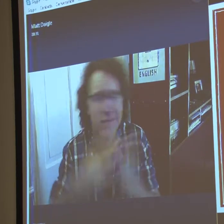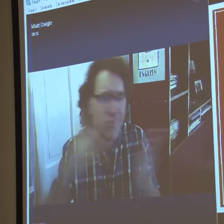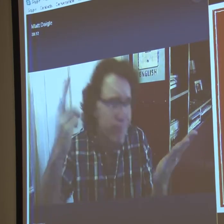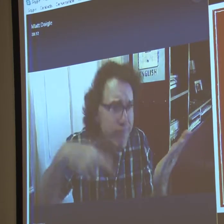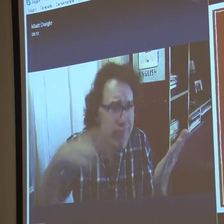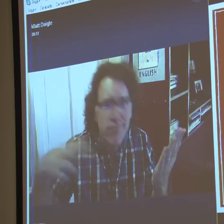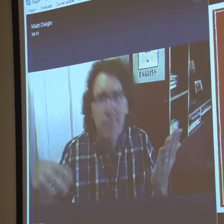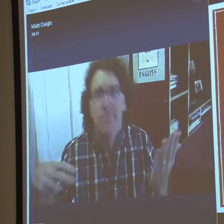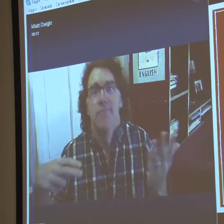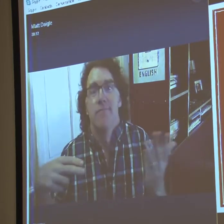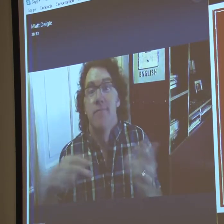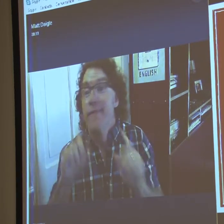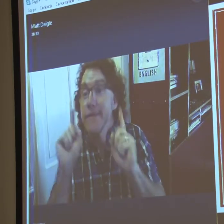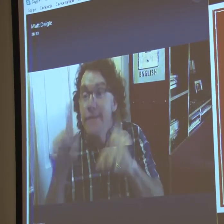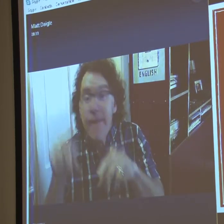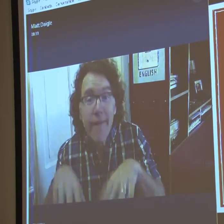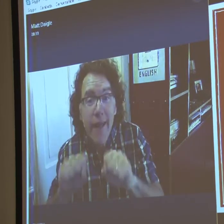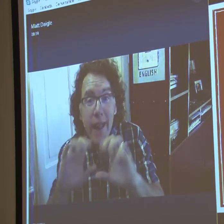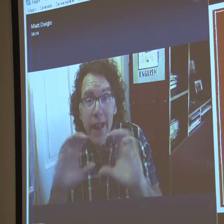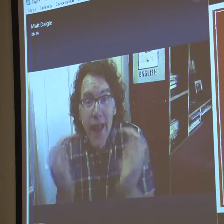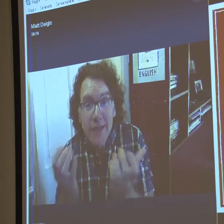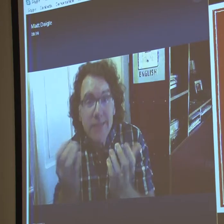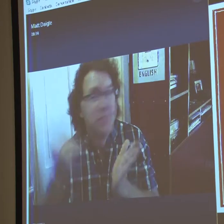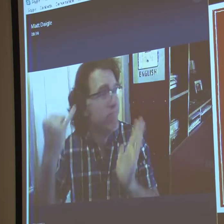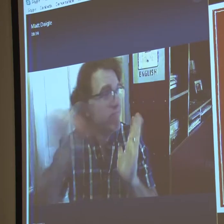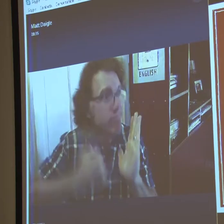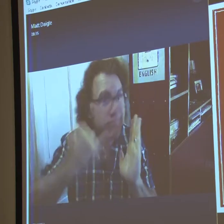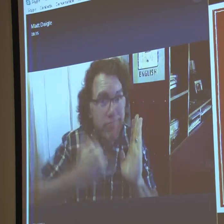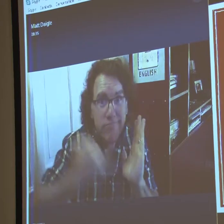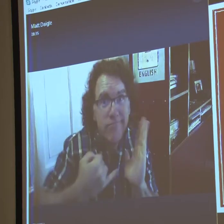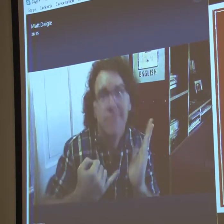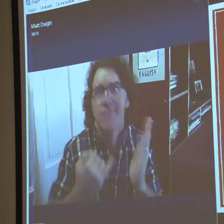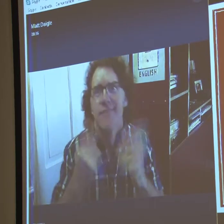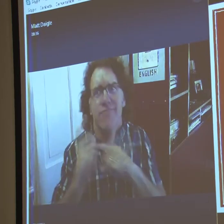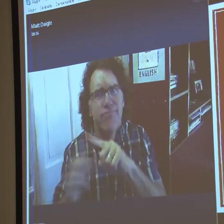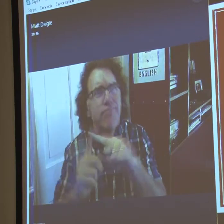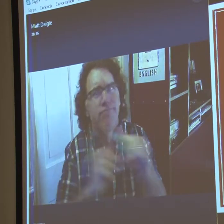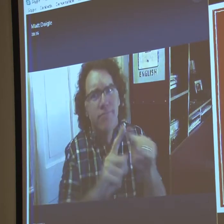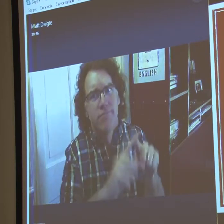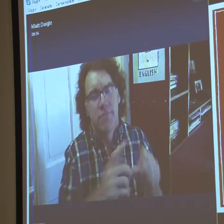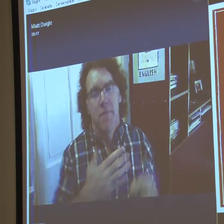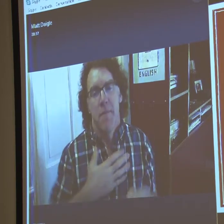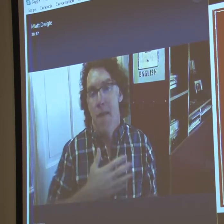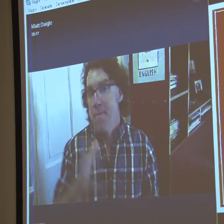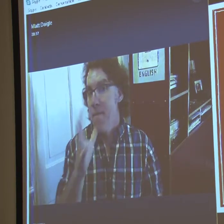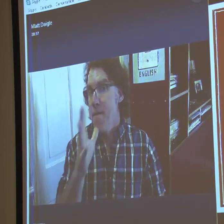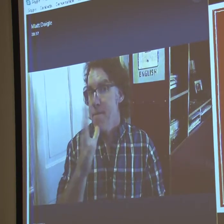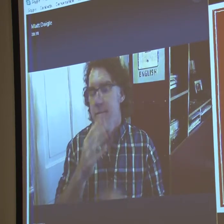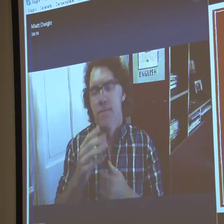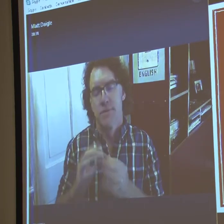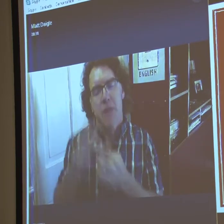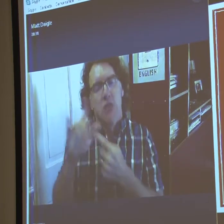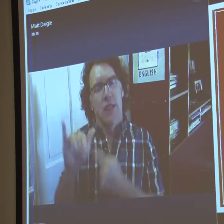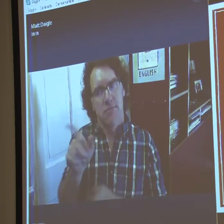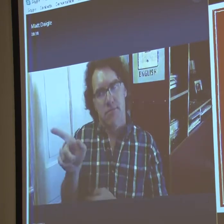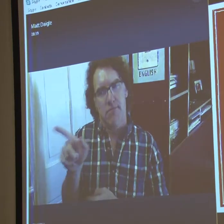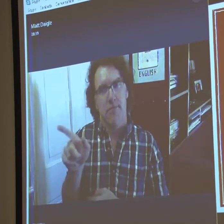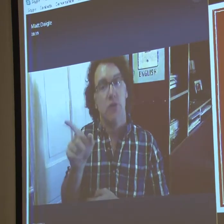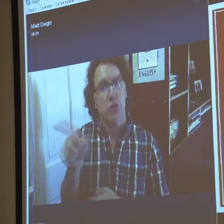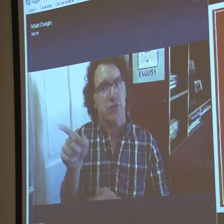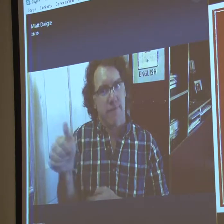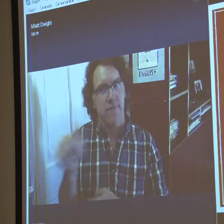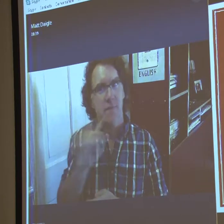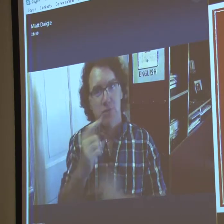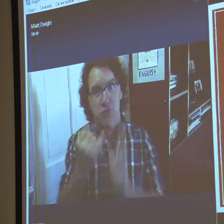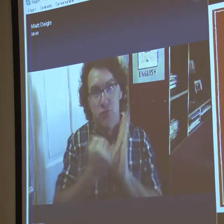dragging me to different places. They bought art books. I got to take art classes. So I was exposed to that,